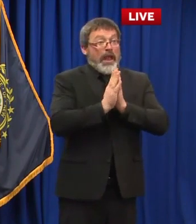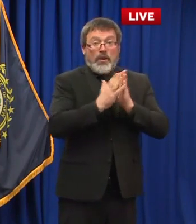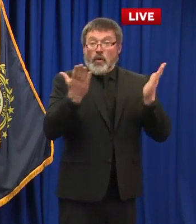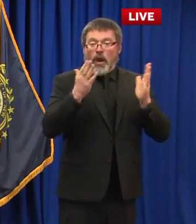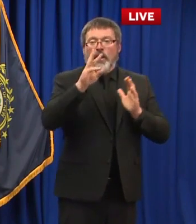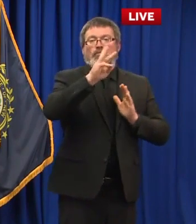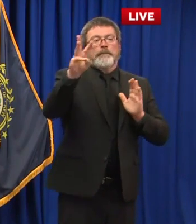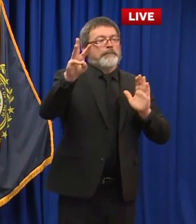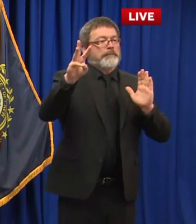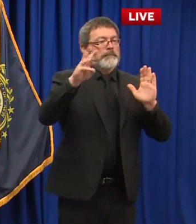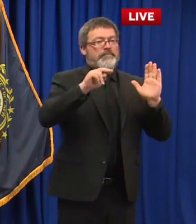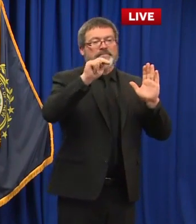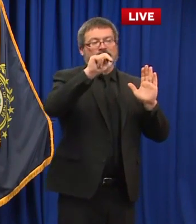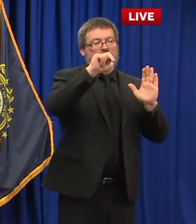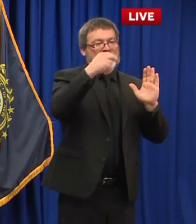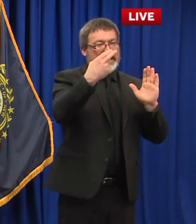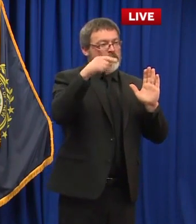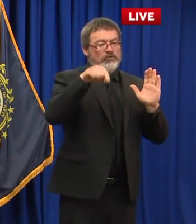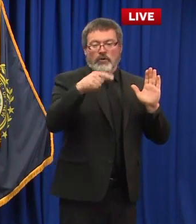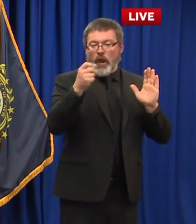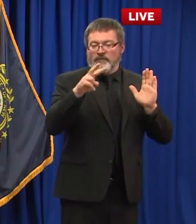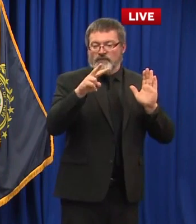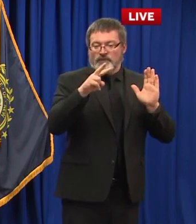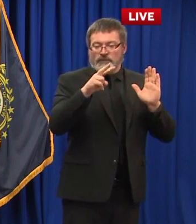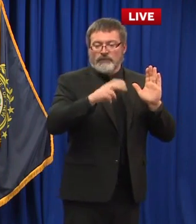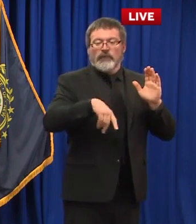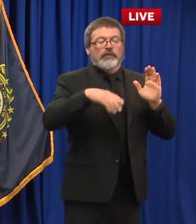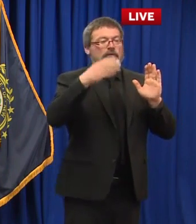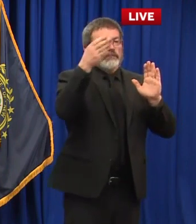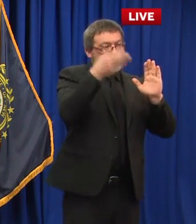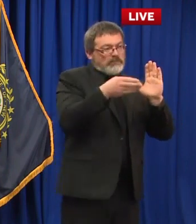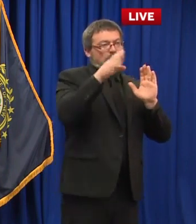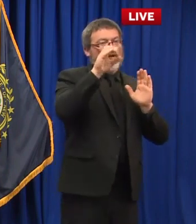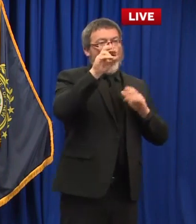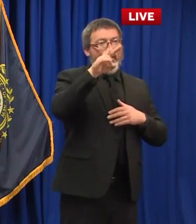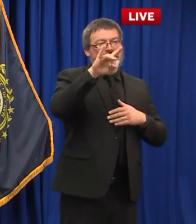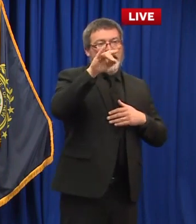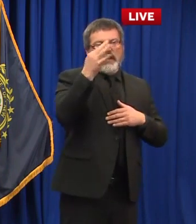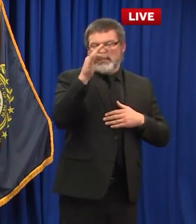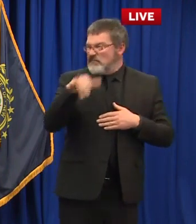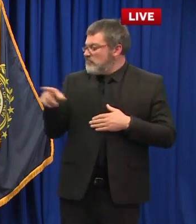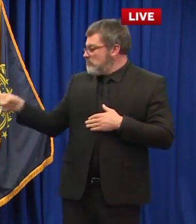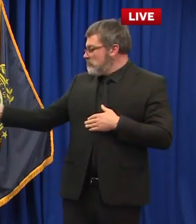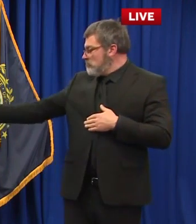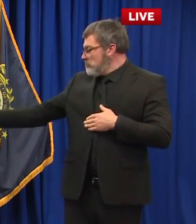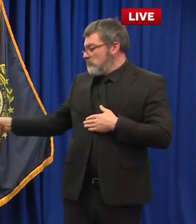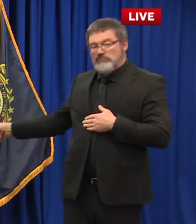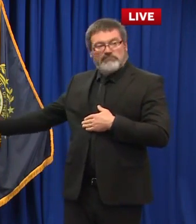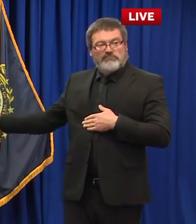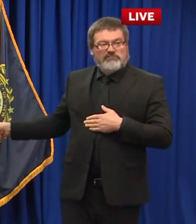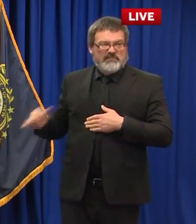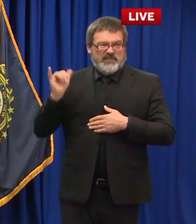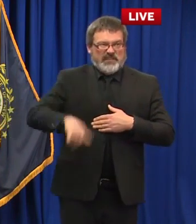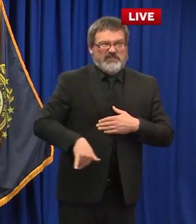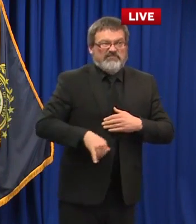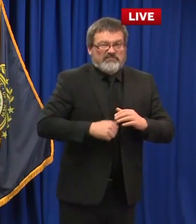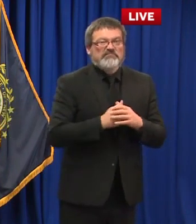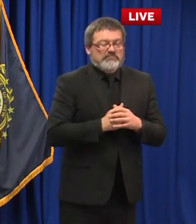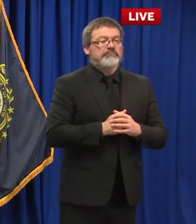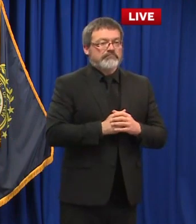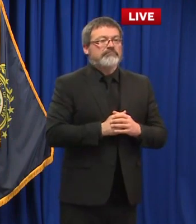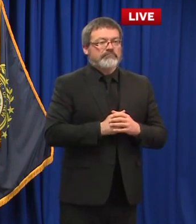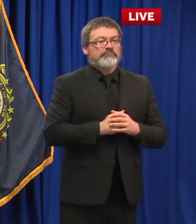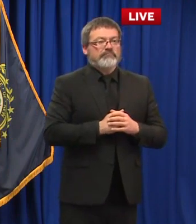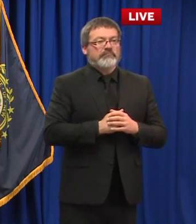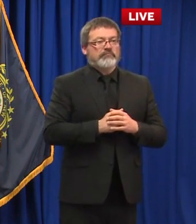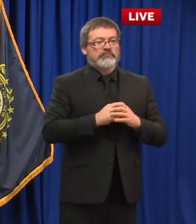.gov backslash COVID-19. Again, that's nh.gov backslash COVID-19. And you can